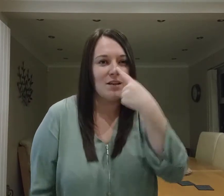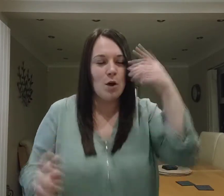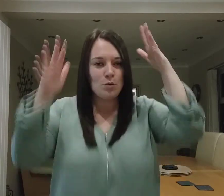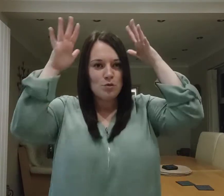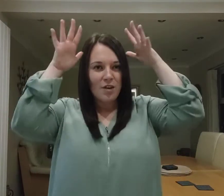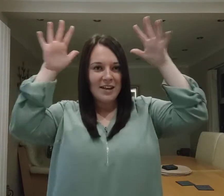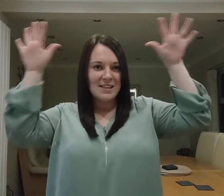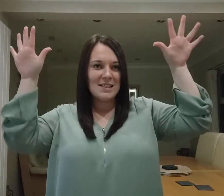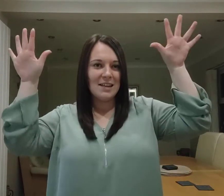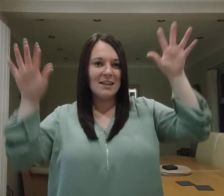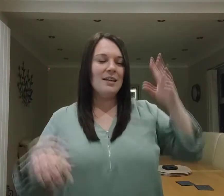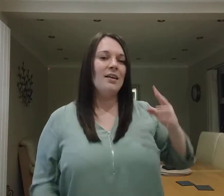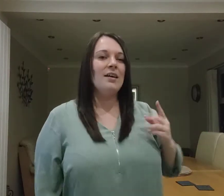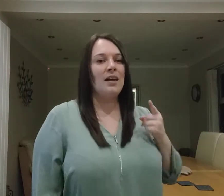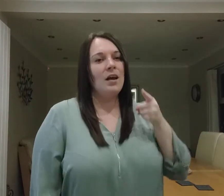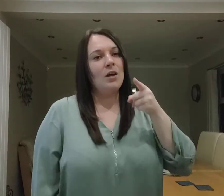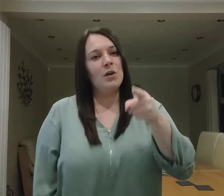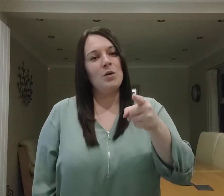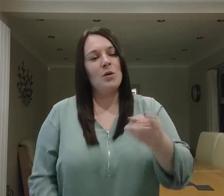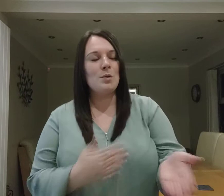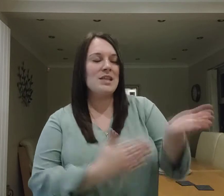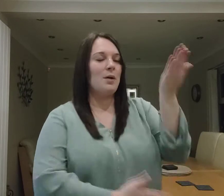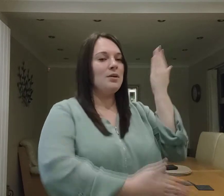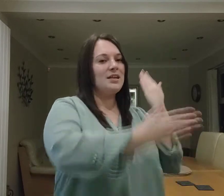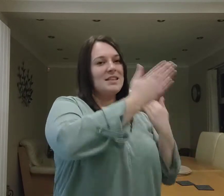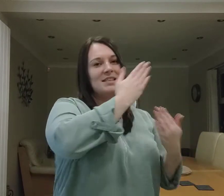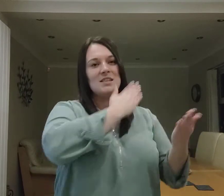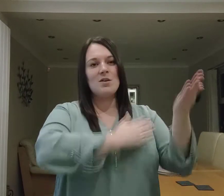-nosed wing here You'll go down in history